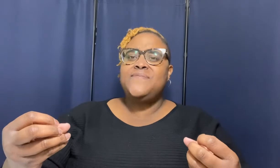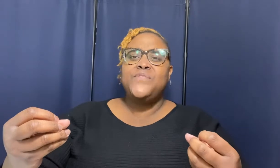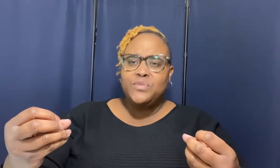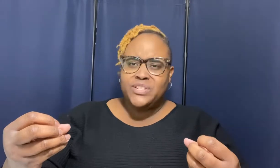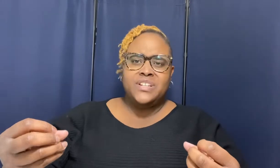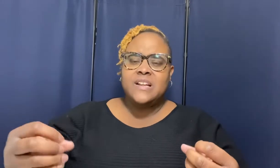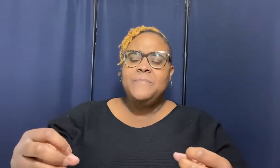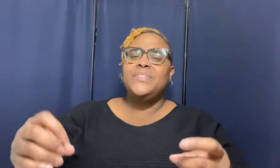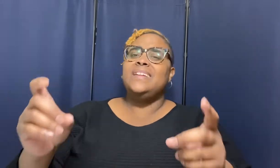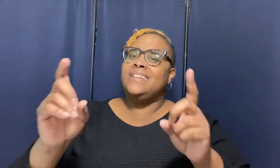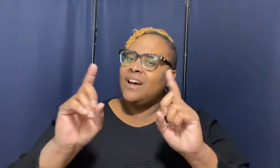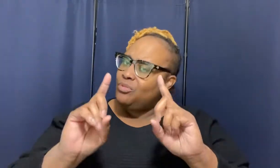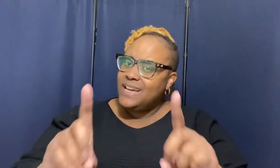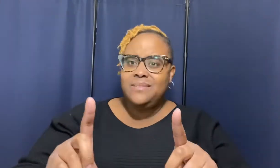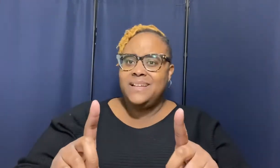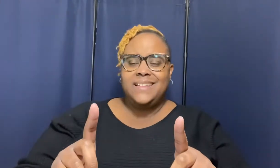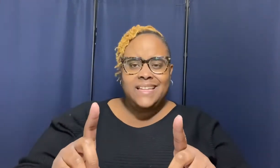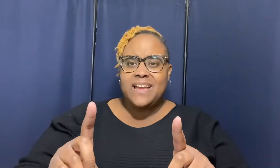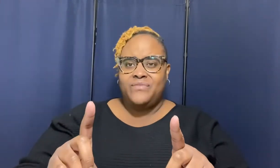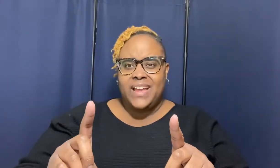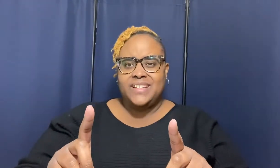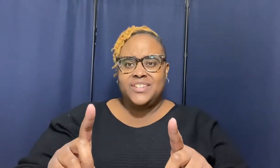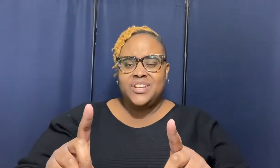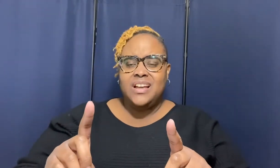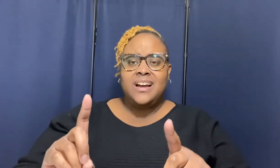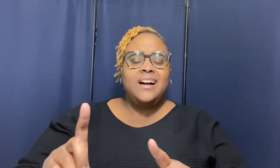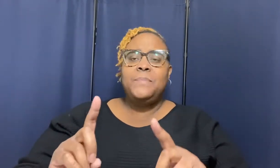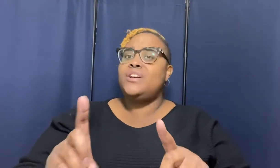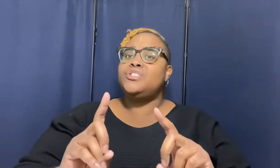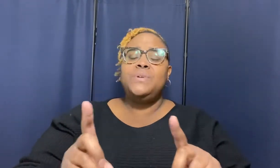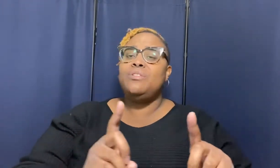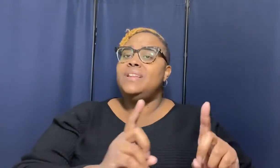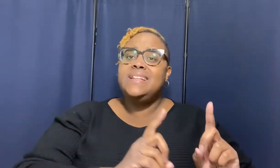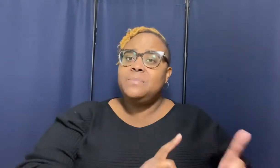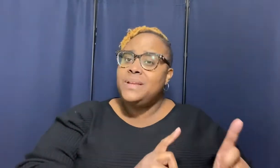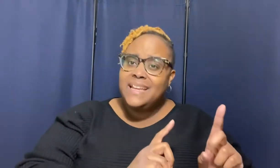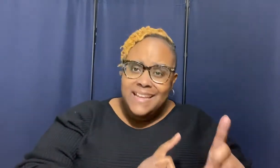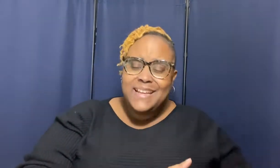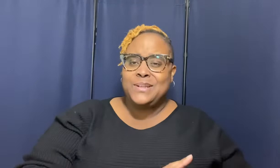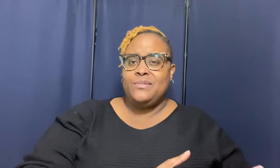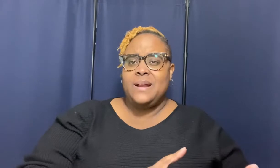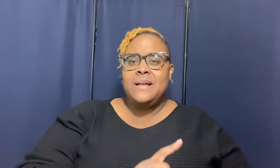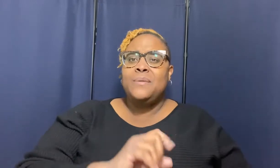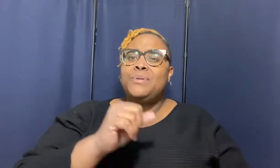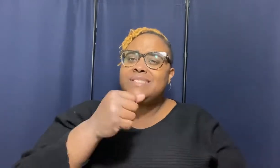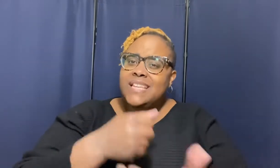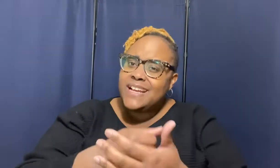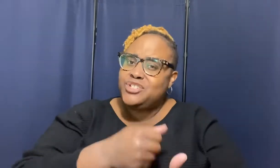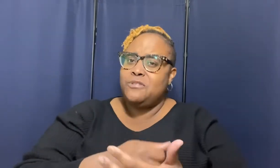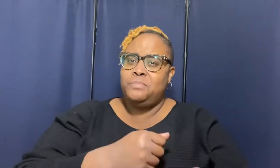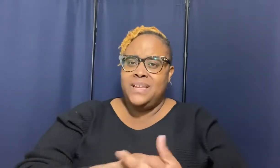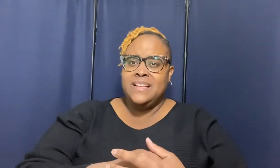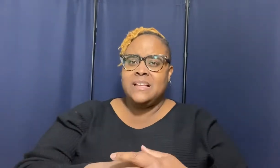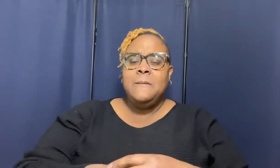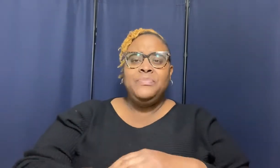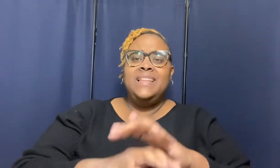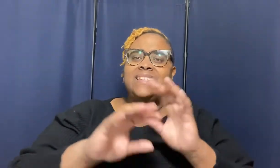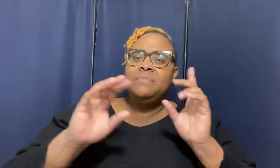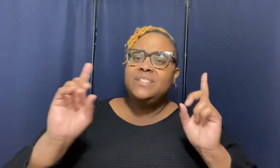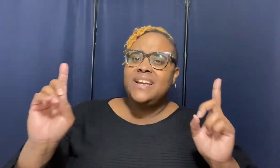foolishness don't let him get the advantage come because we don't need to be ignorant protect your peace listen let me tell you